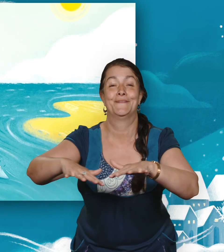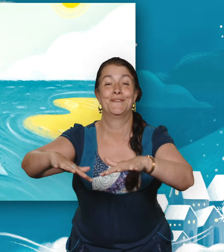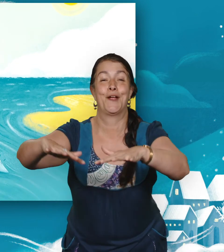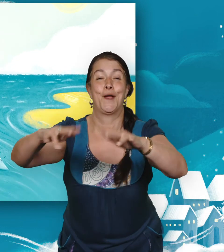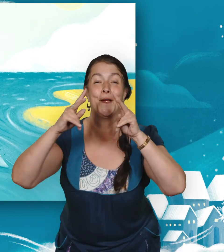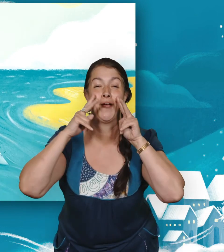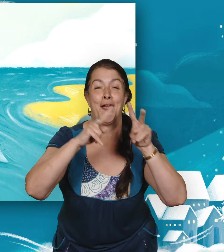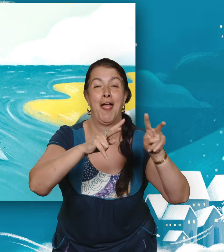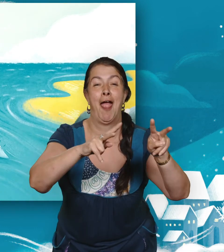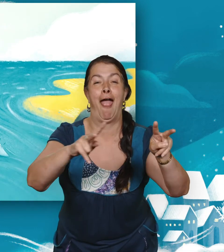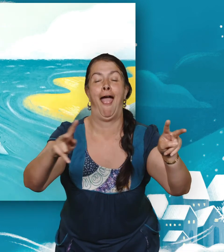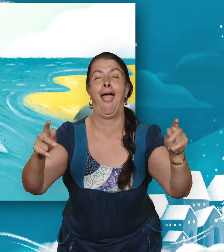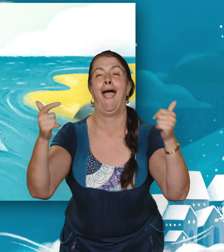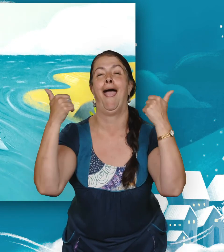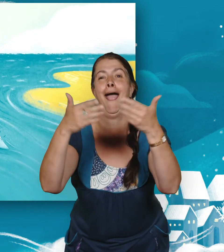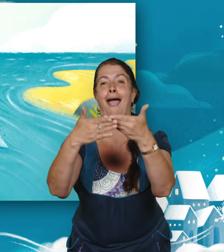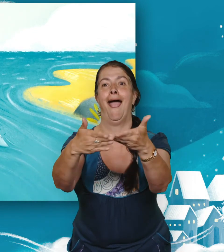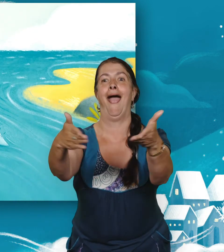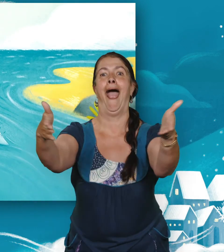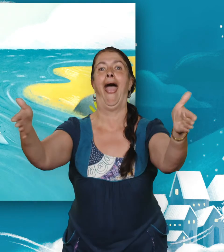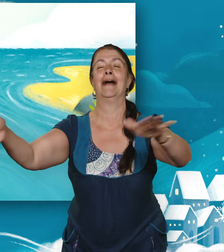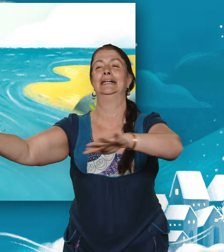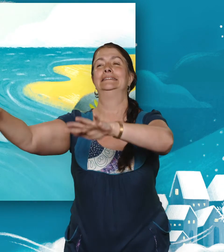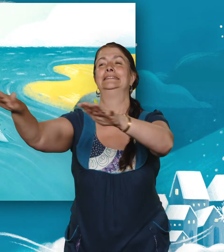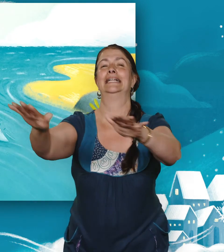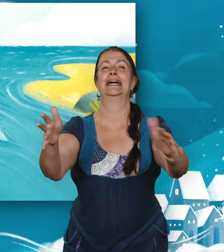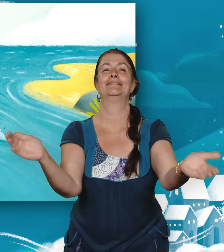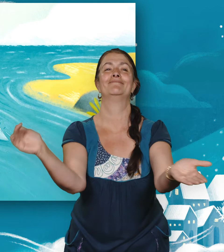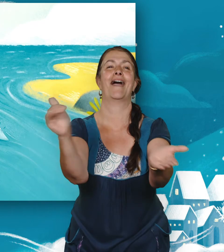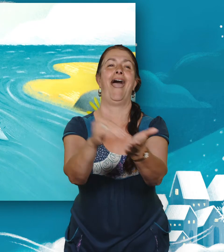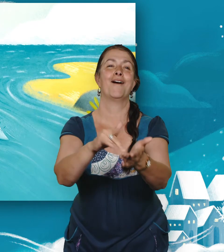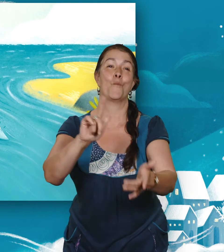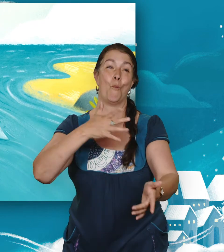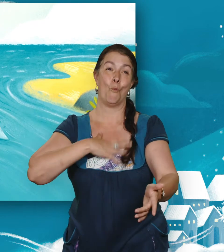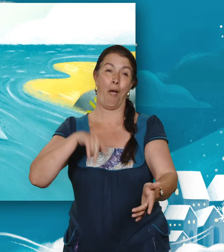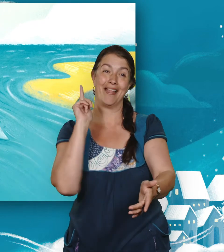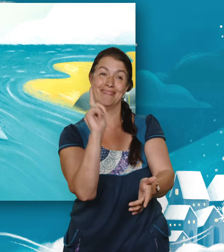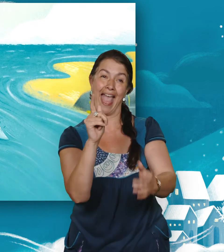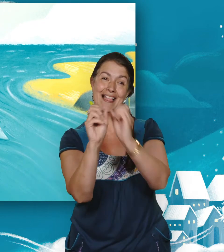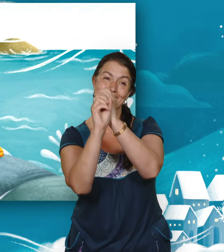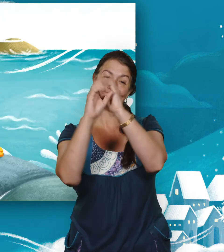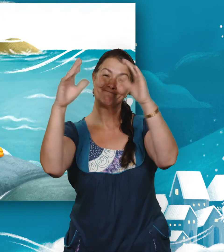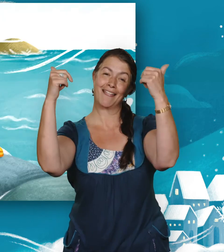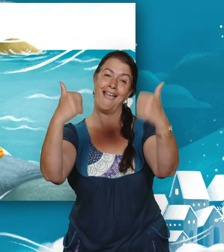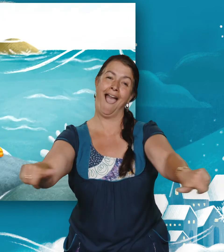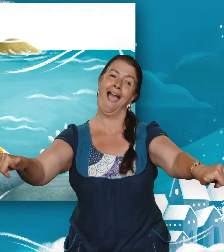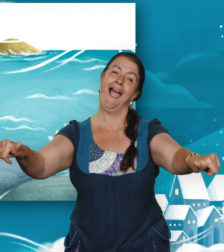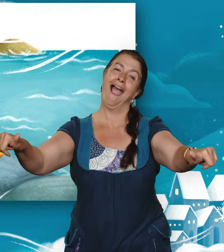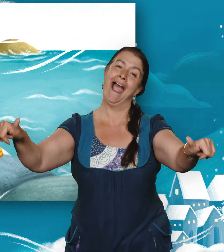so eager, so fast, that she reaches the sea, the sea, at last. Now here is the drop,